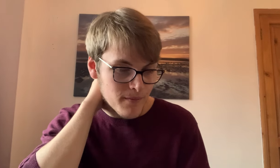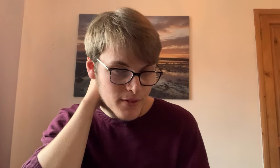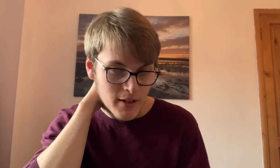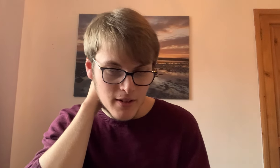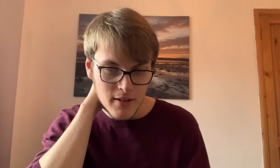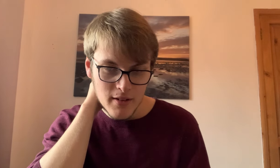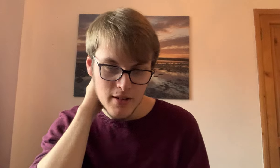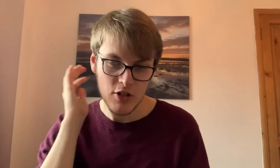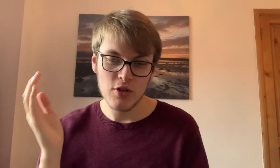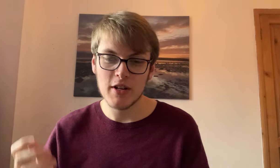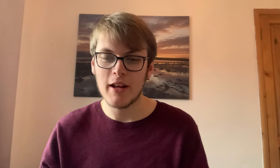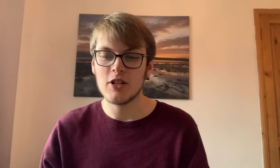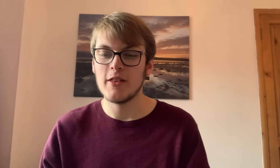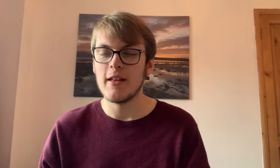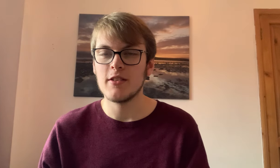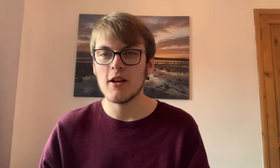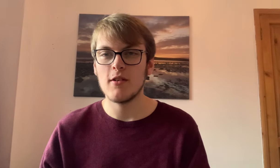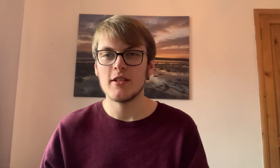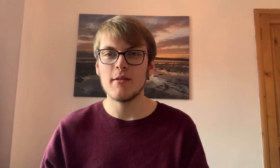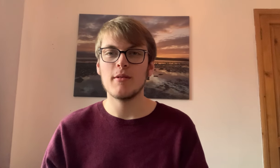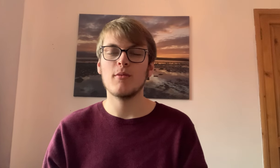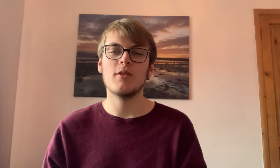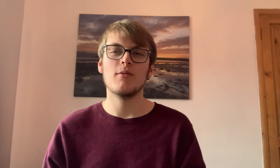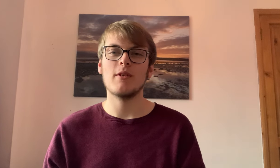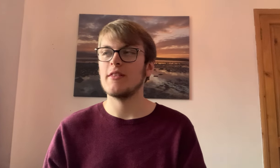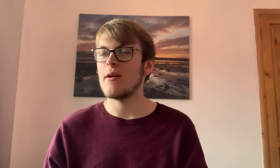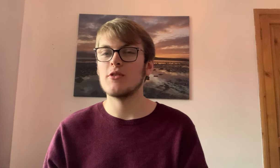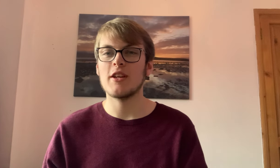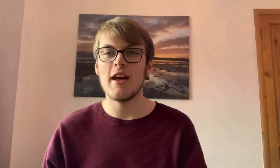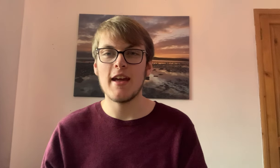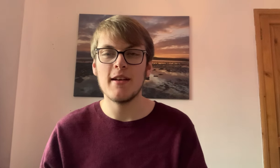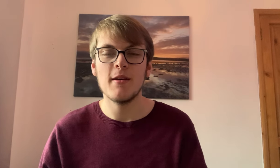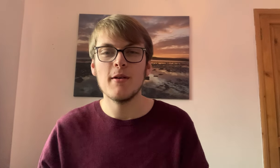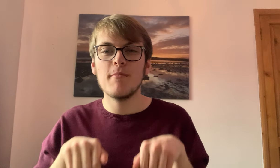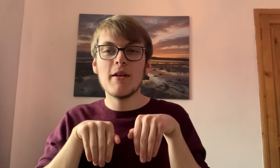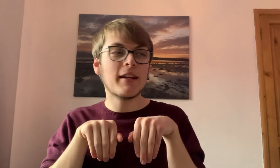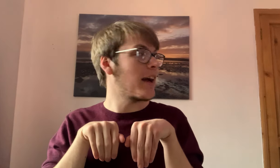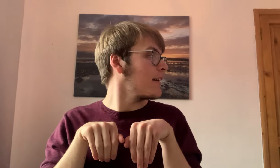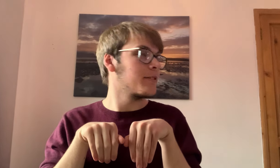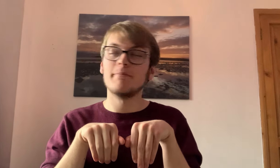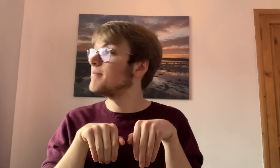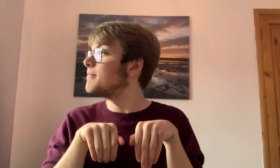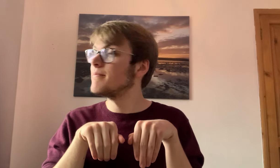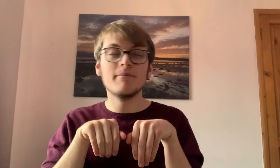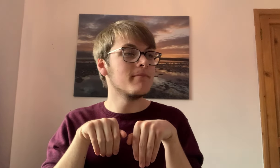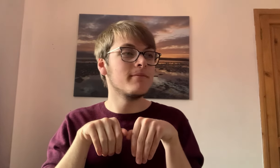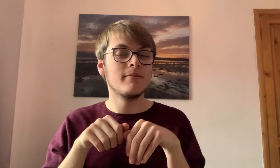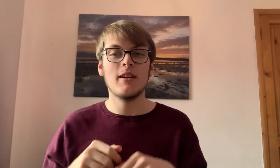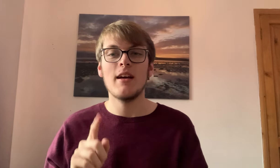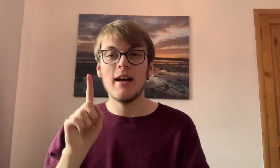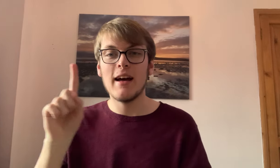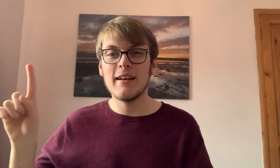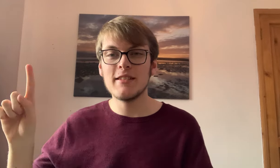So, let's use it in action then. So, say there was a meerkat and